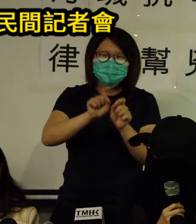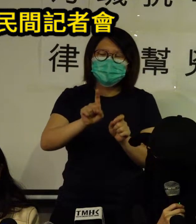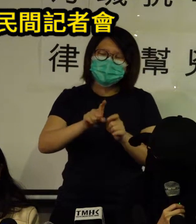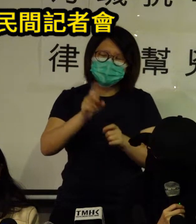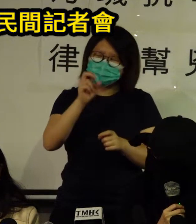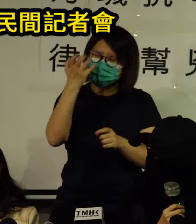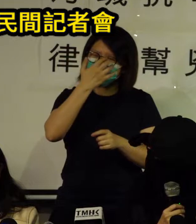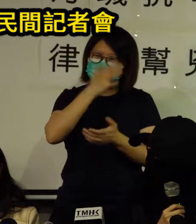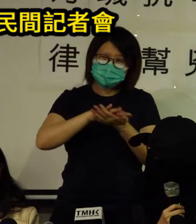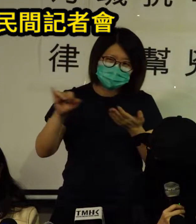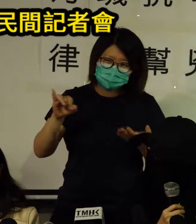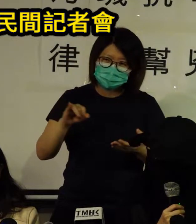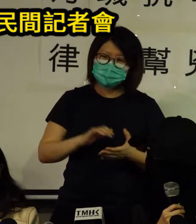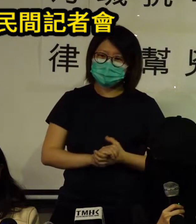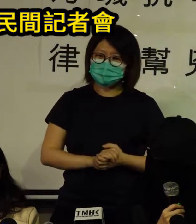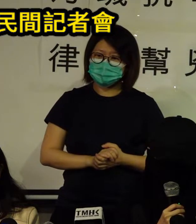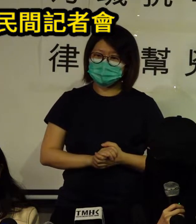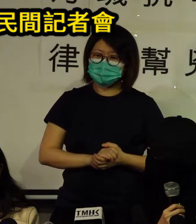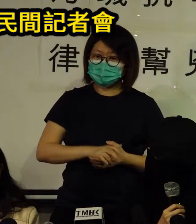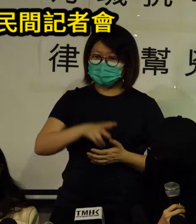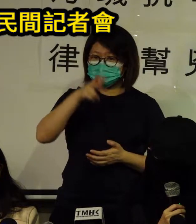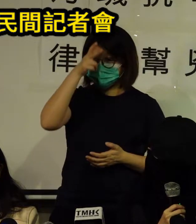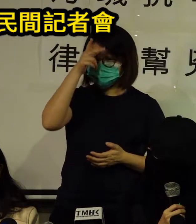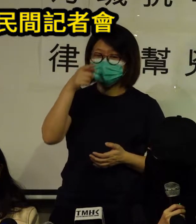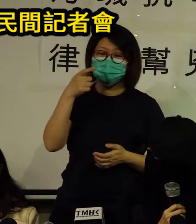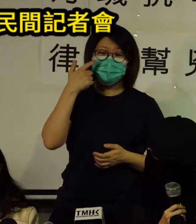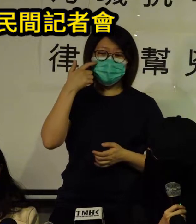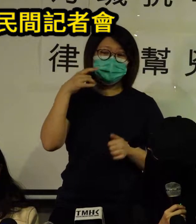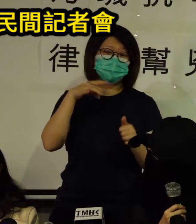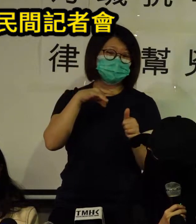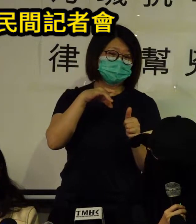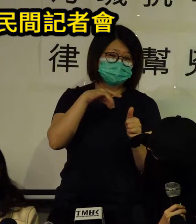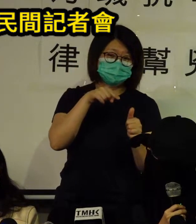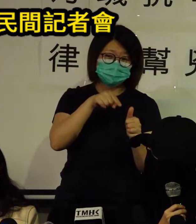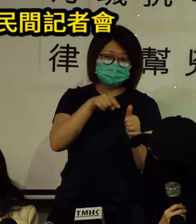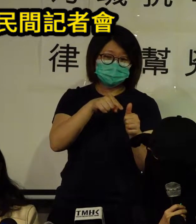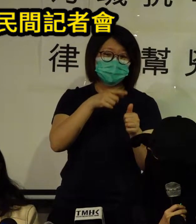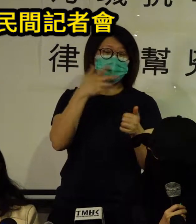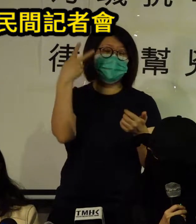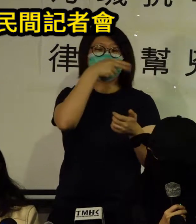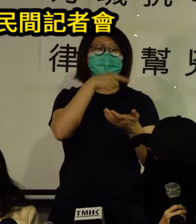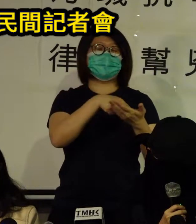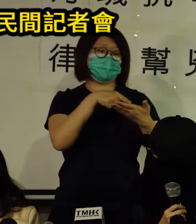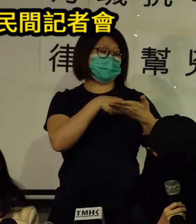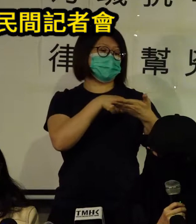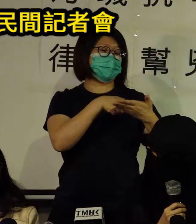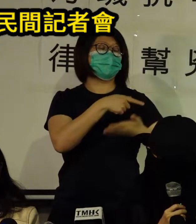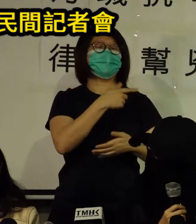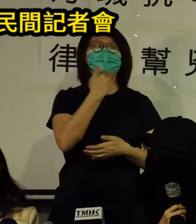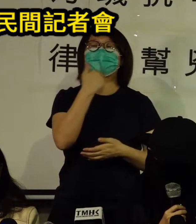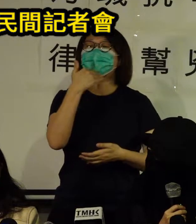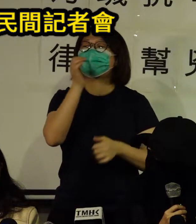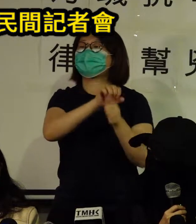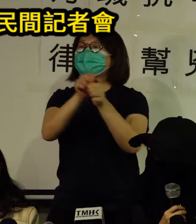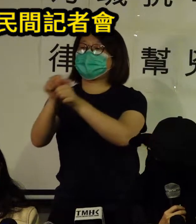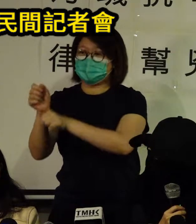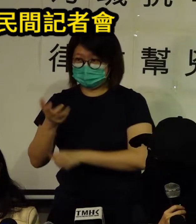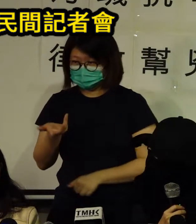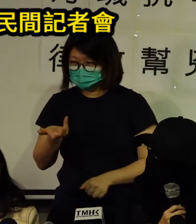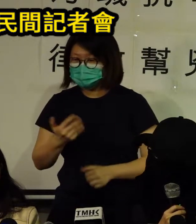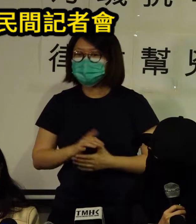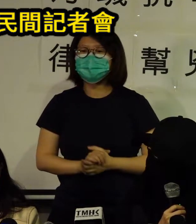the protest movement a measure which was eventually deemed unconstitutional at least for now